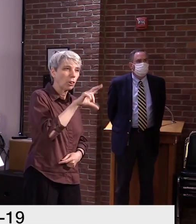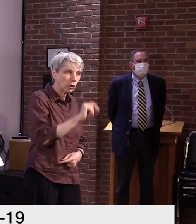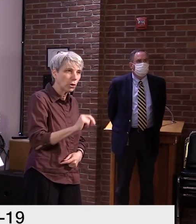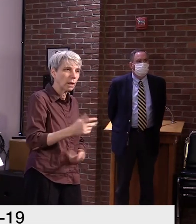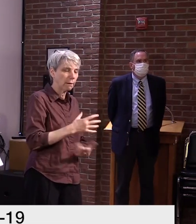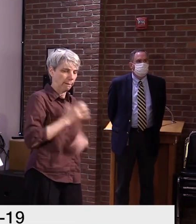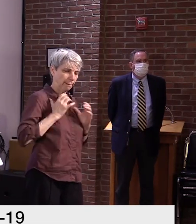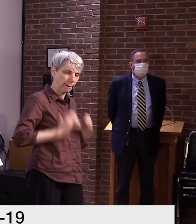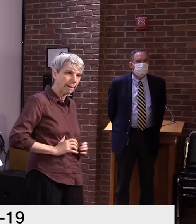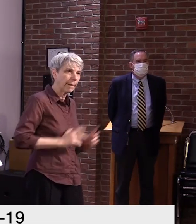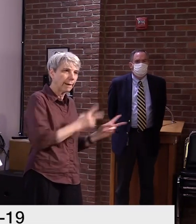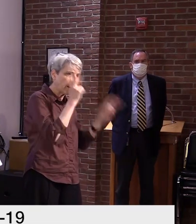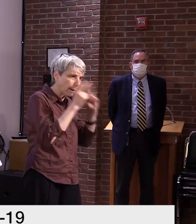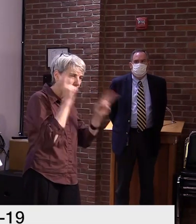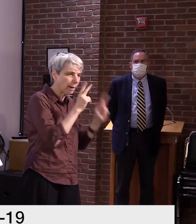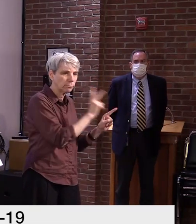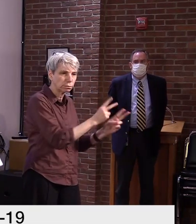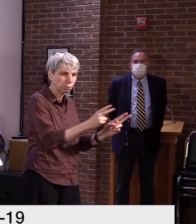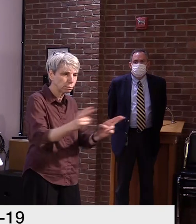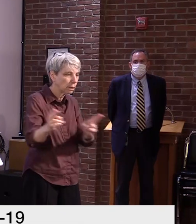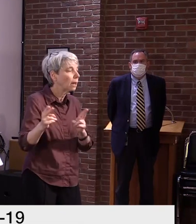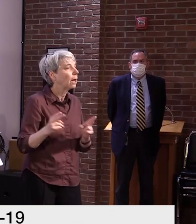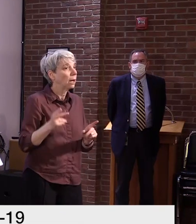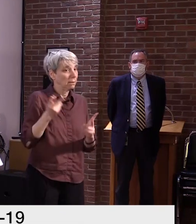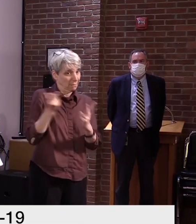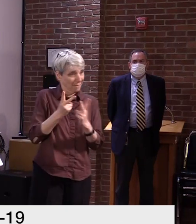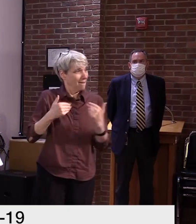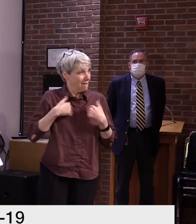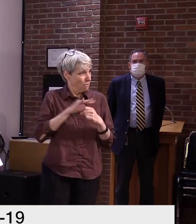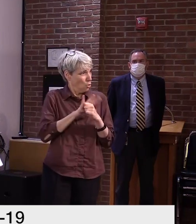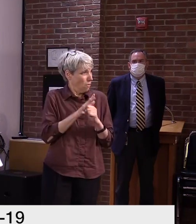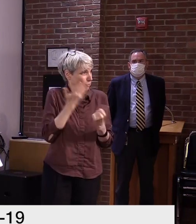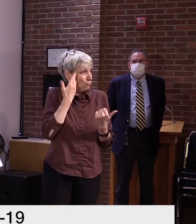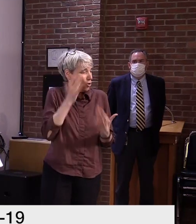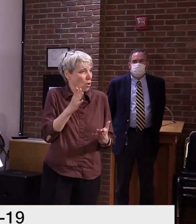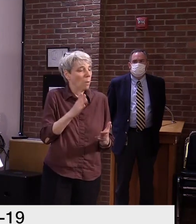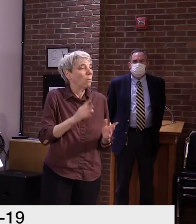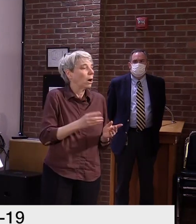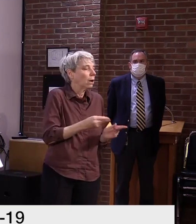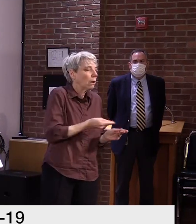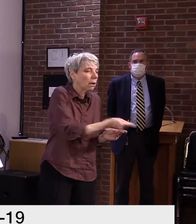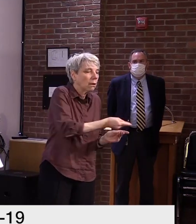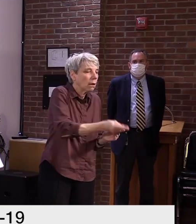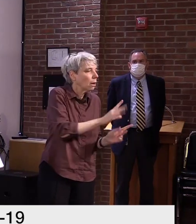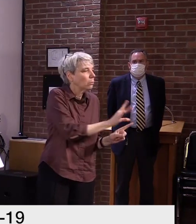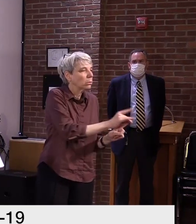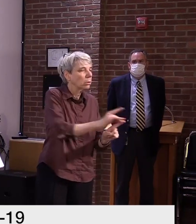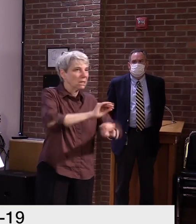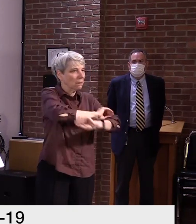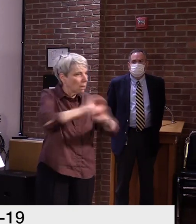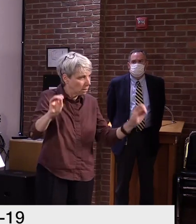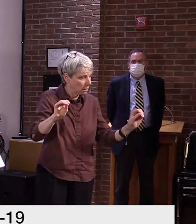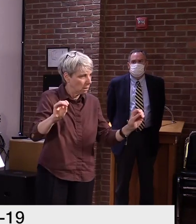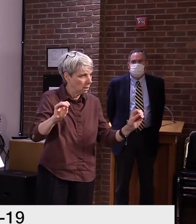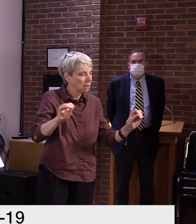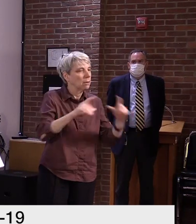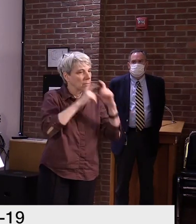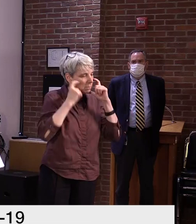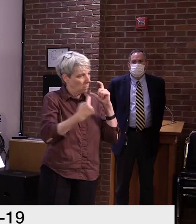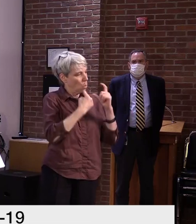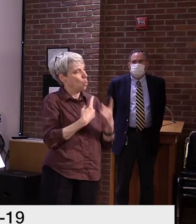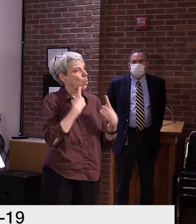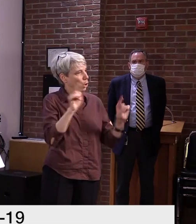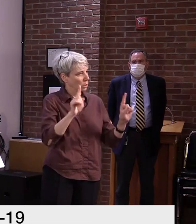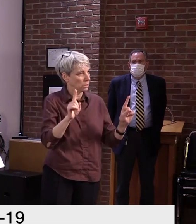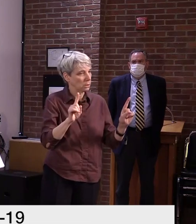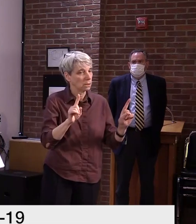coverings. We believe that universal face cloth coverings will be an important part of any school mitigation policy. We have discussed